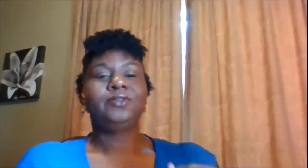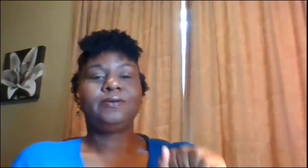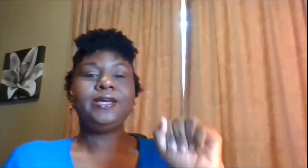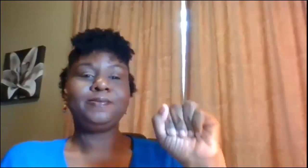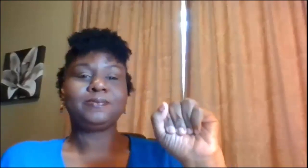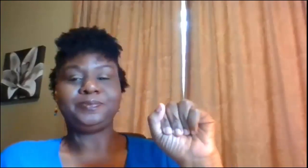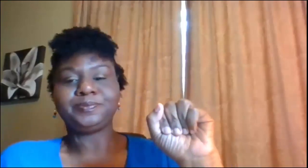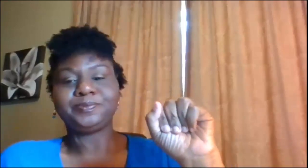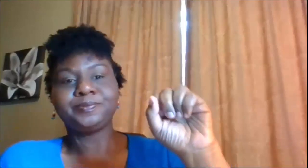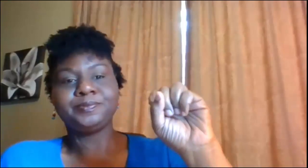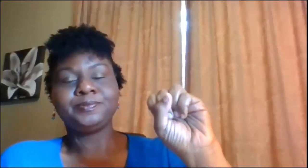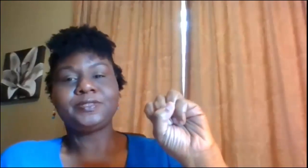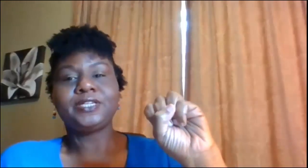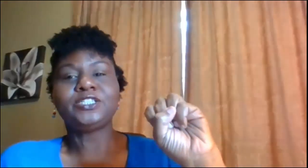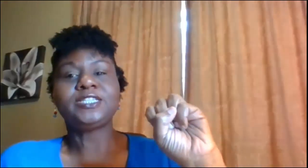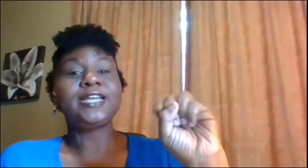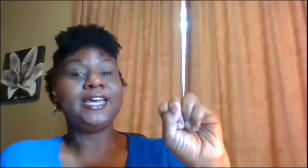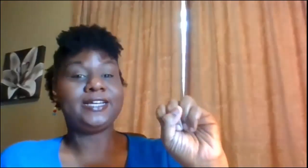ready she's a lady